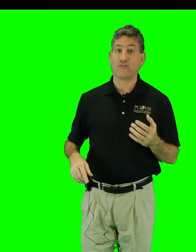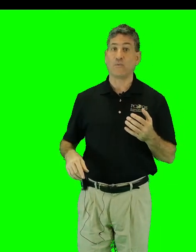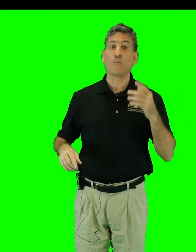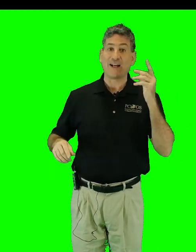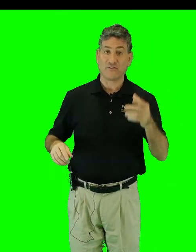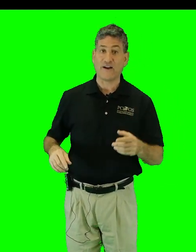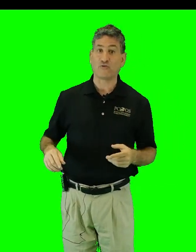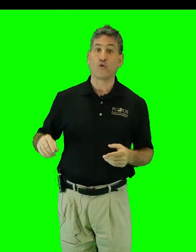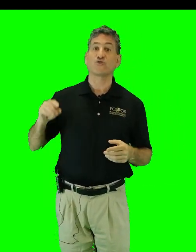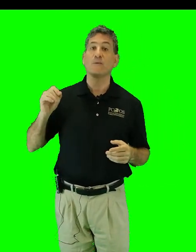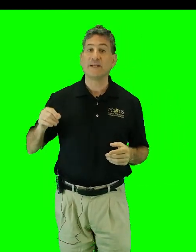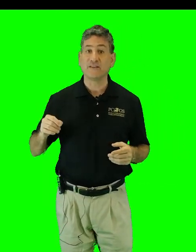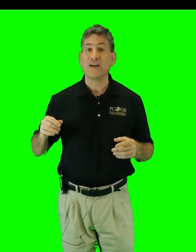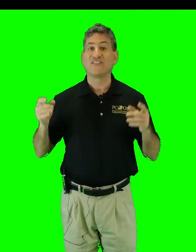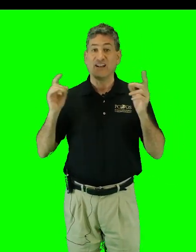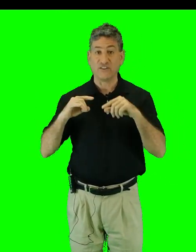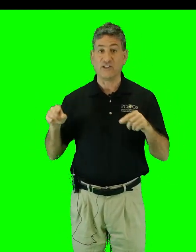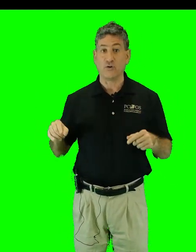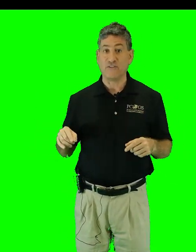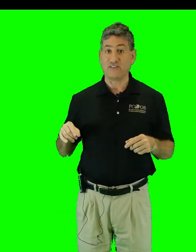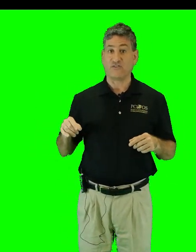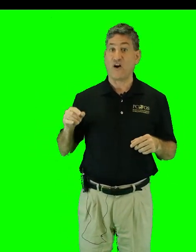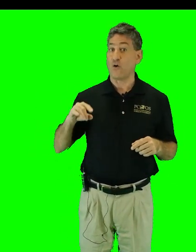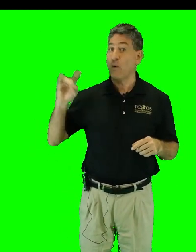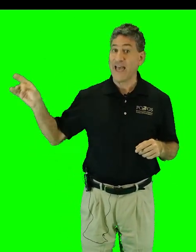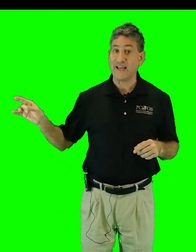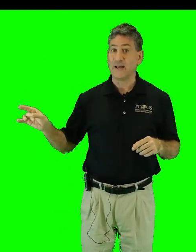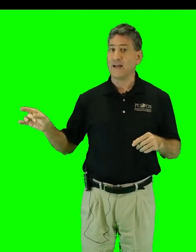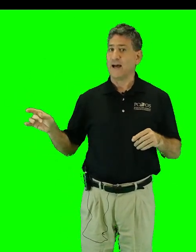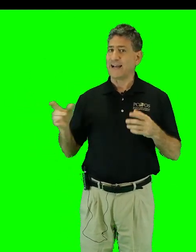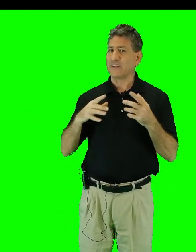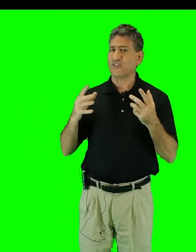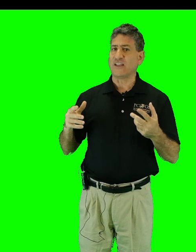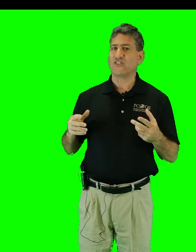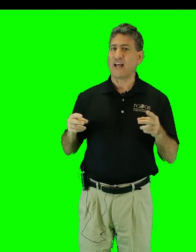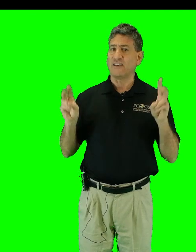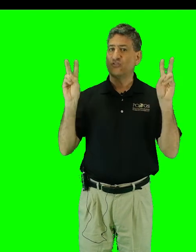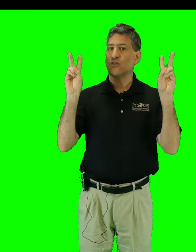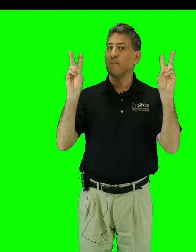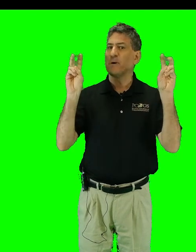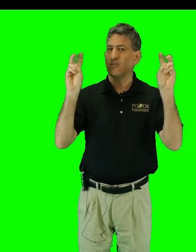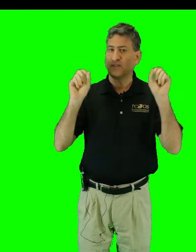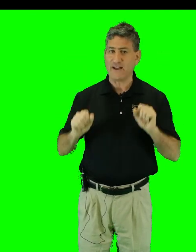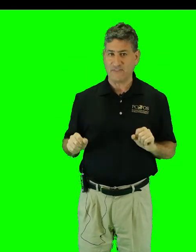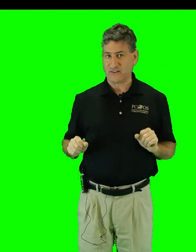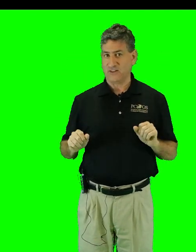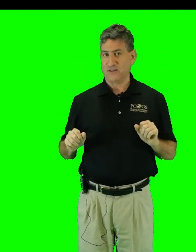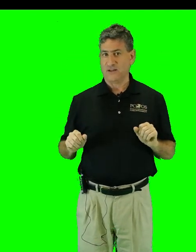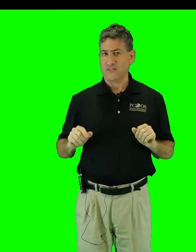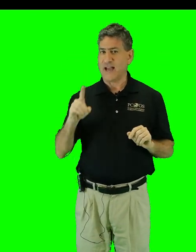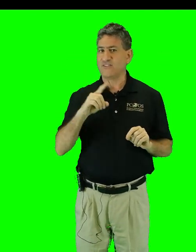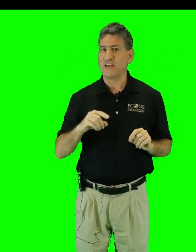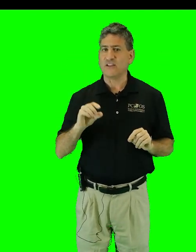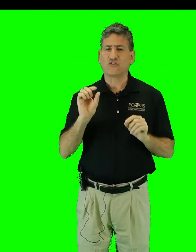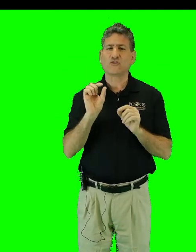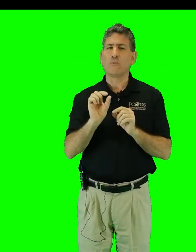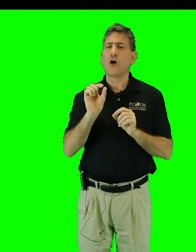were attributed to El Nino events far away, I got sensitized to the butterfly effect, the idea that small